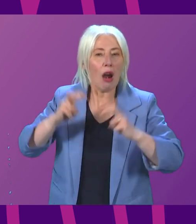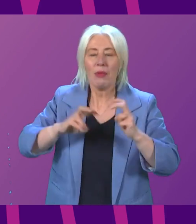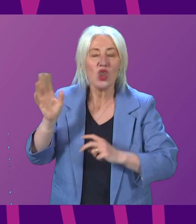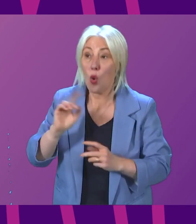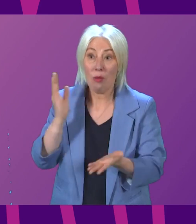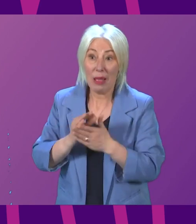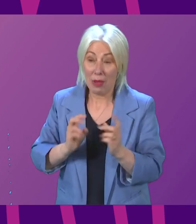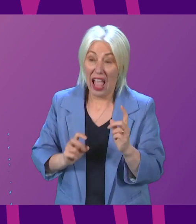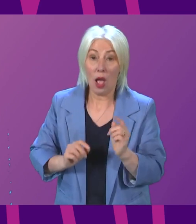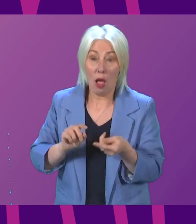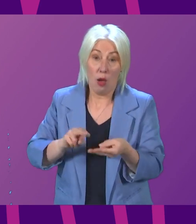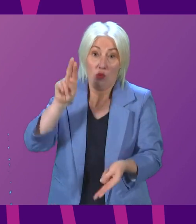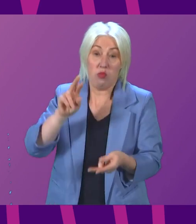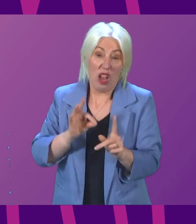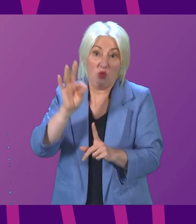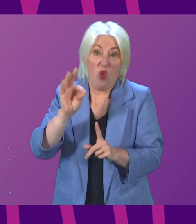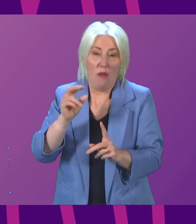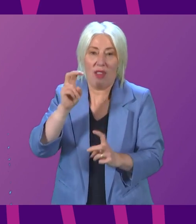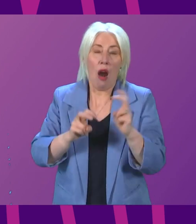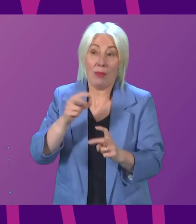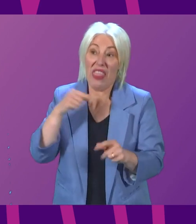Parliament, this country, becoming independent.